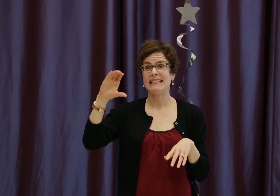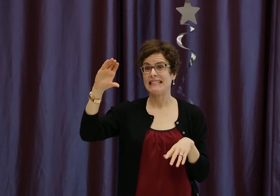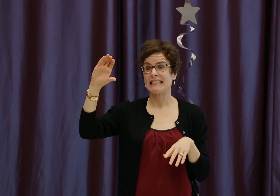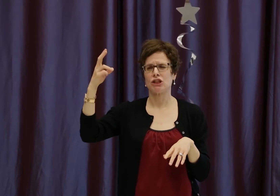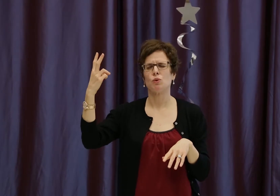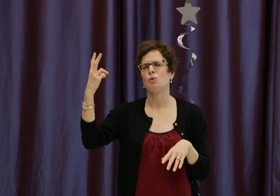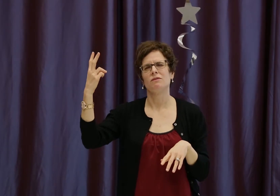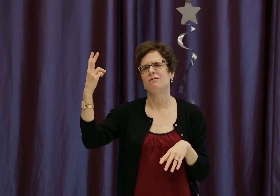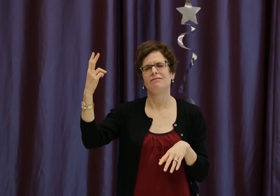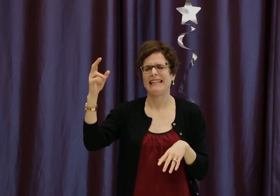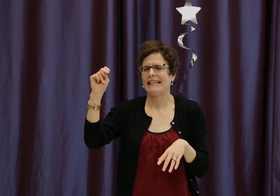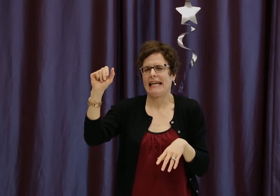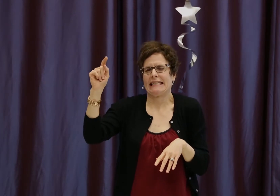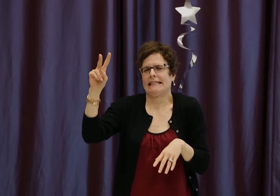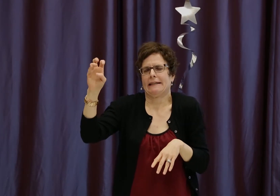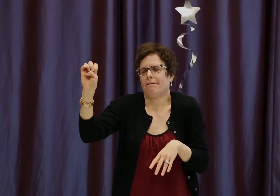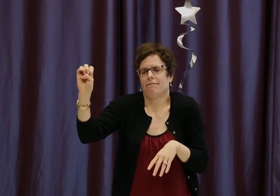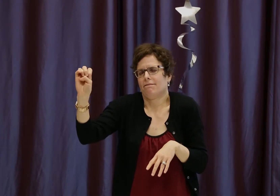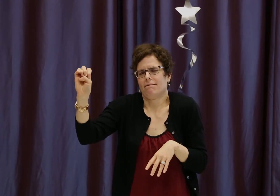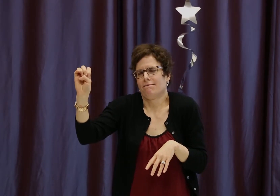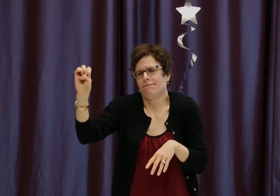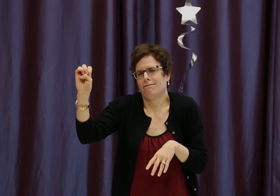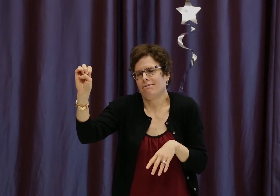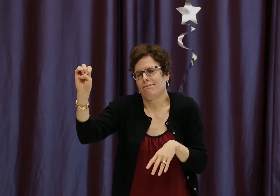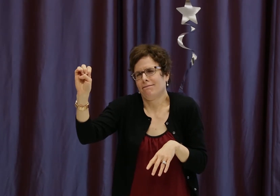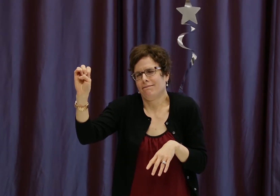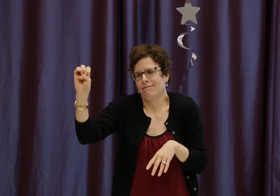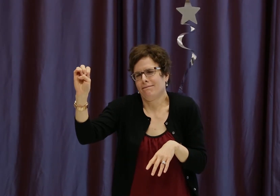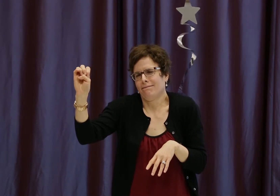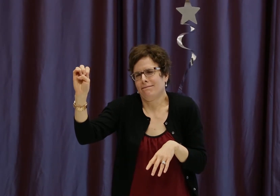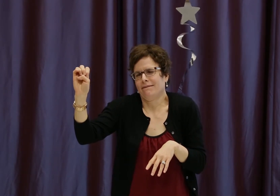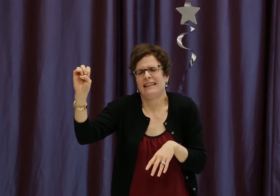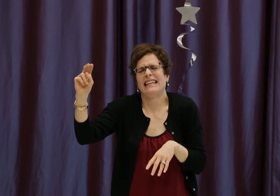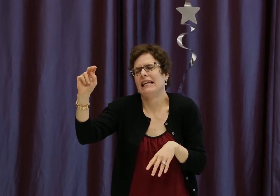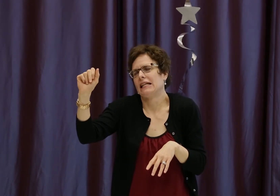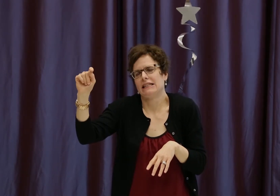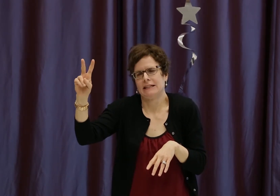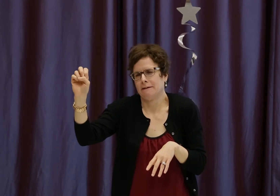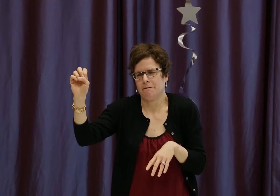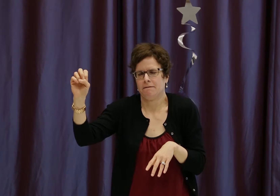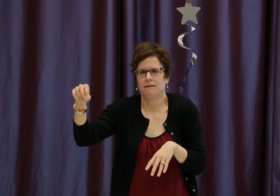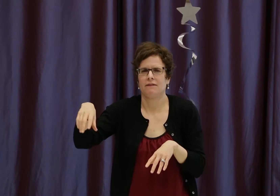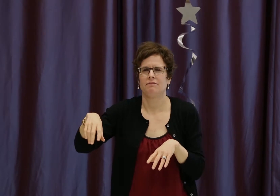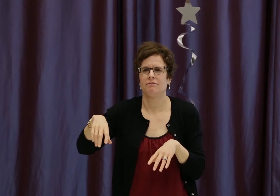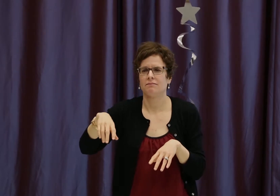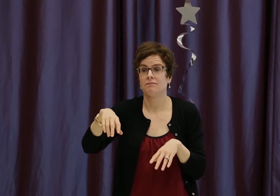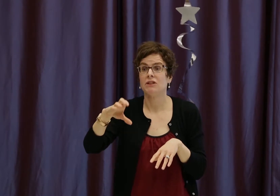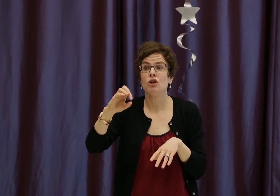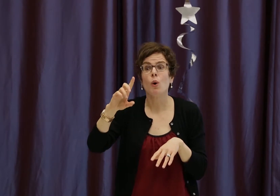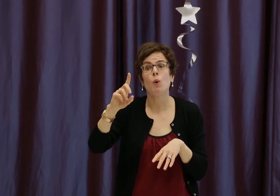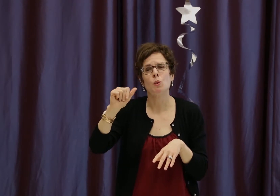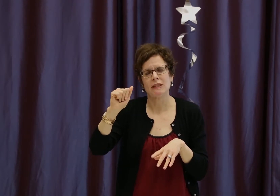advanced levels. Many individuals who reach the C2 level are native language users.